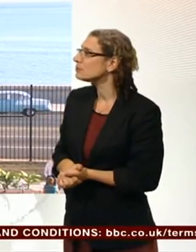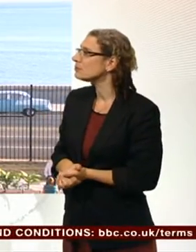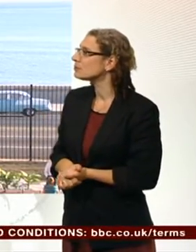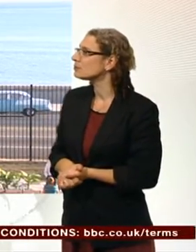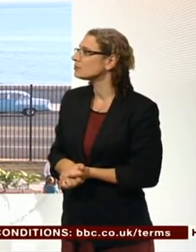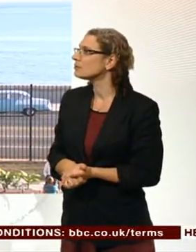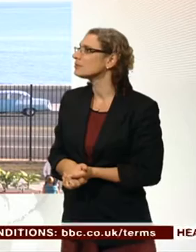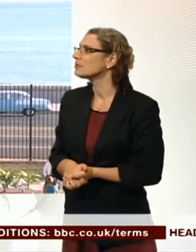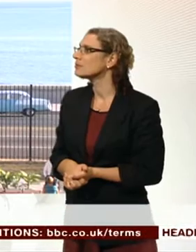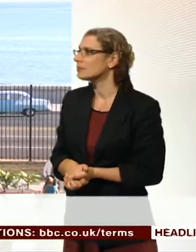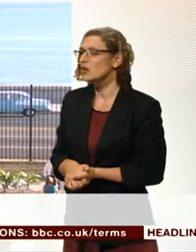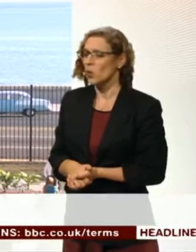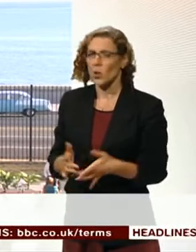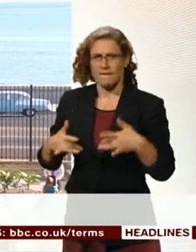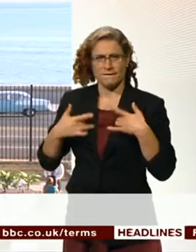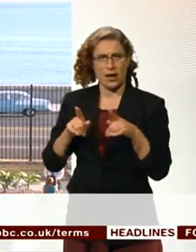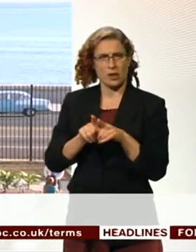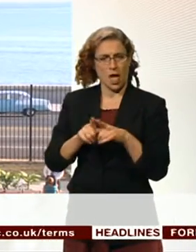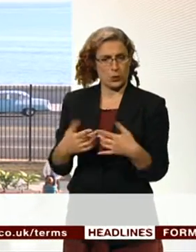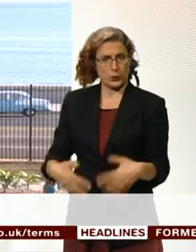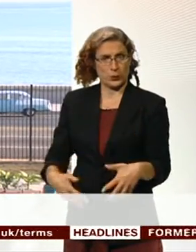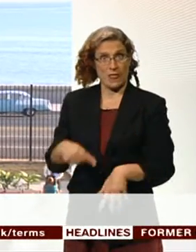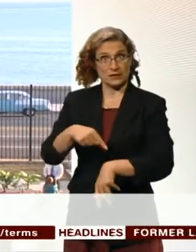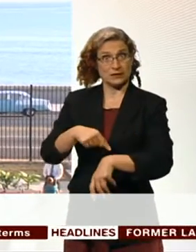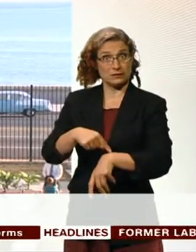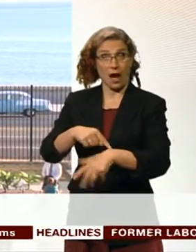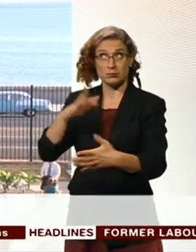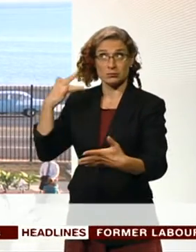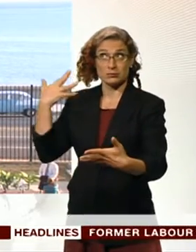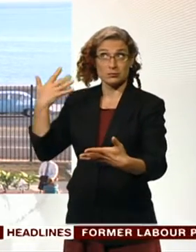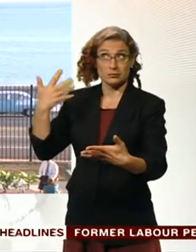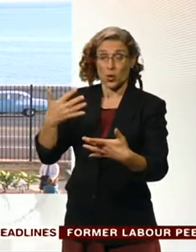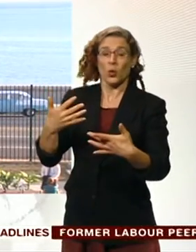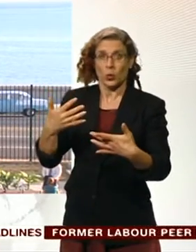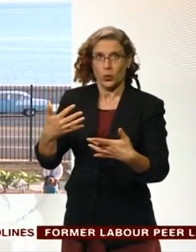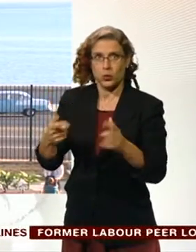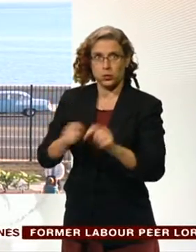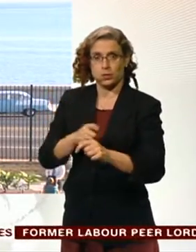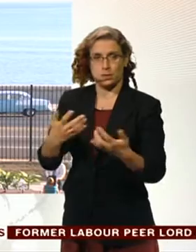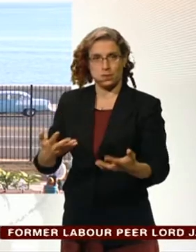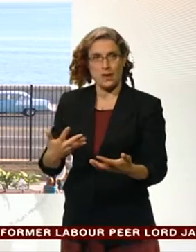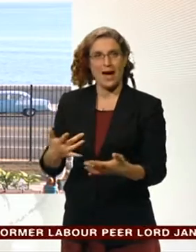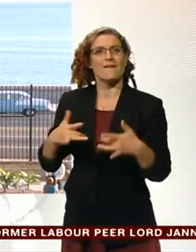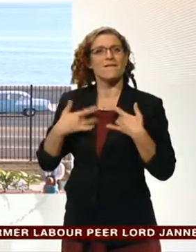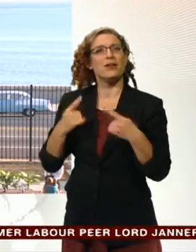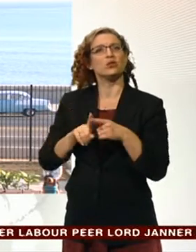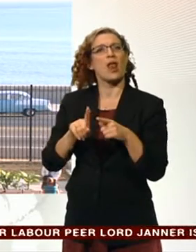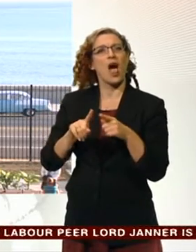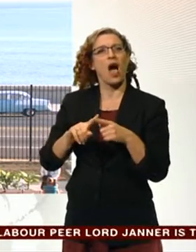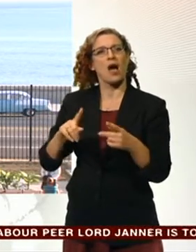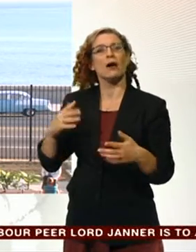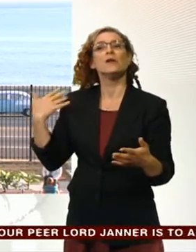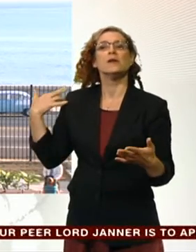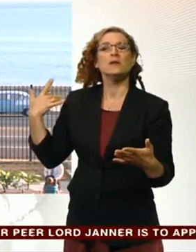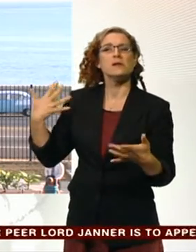It really does feel like a historic moment, Simon. You're right. This feels to an extent like the final full stop at the end of the long